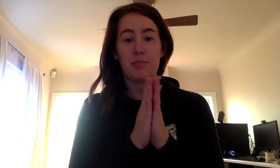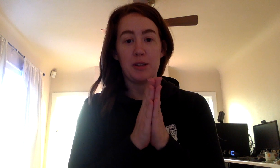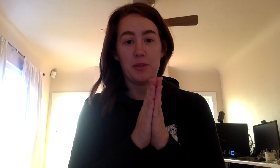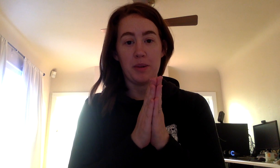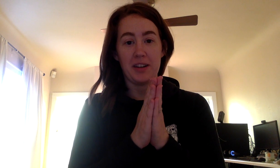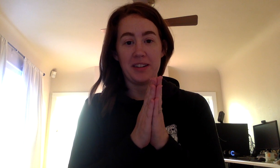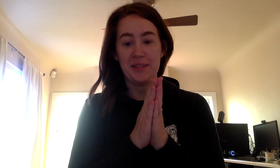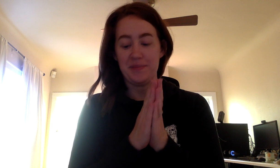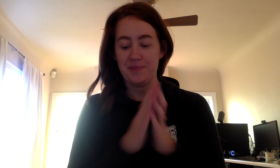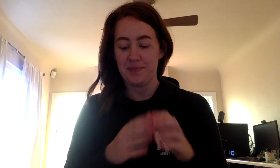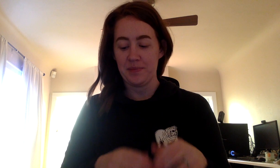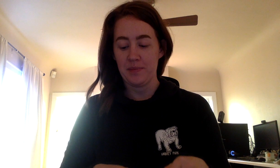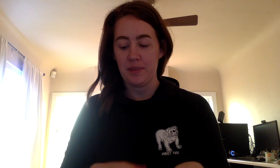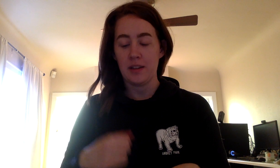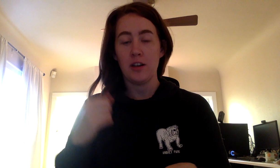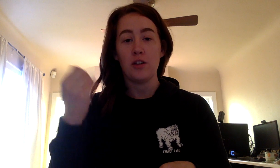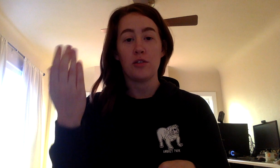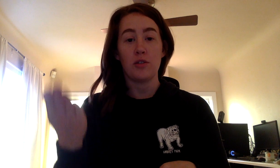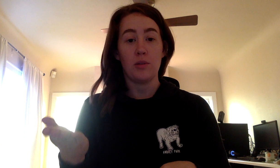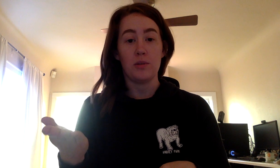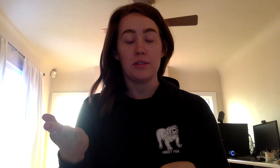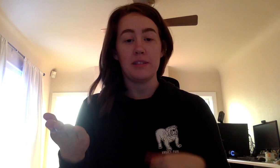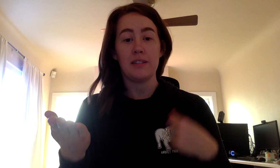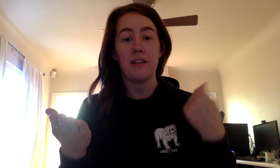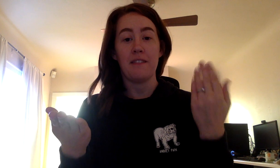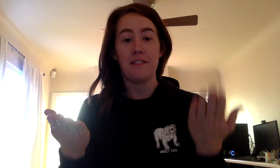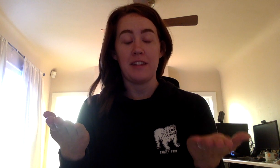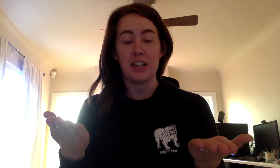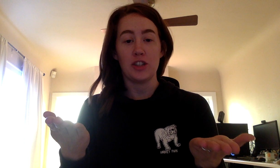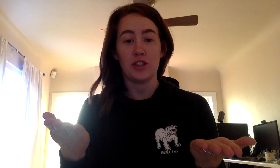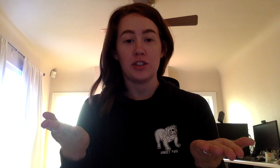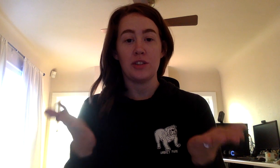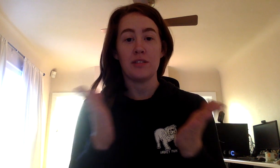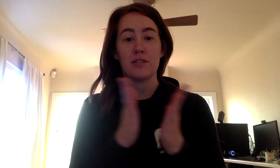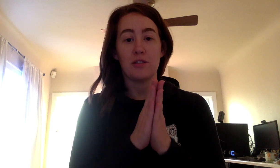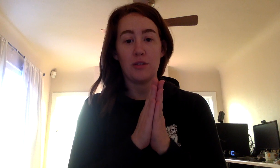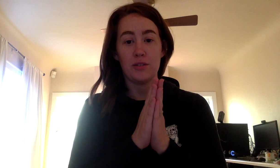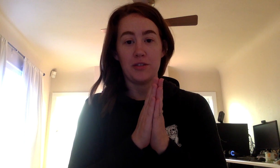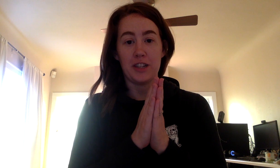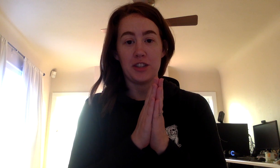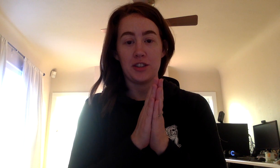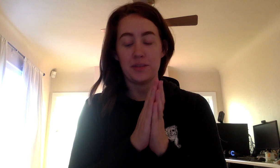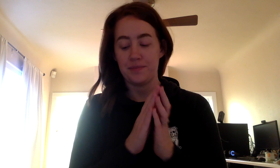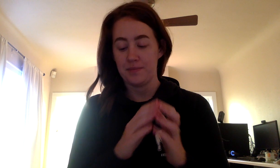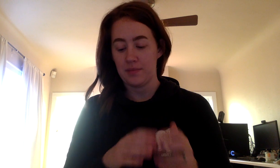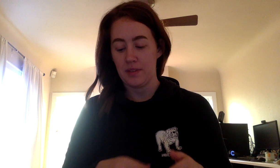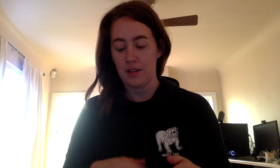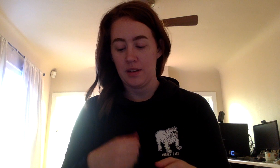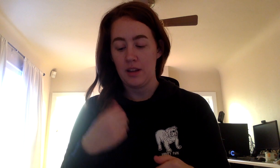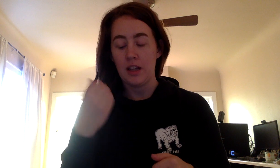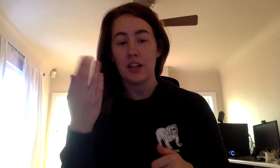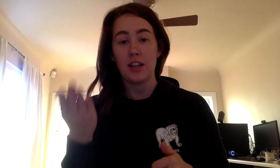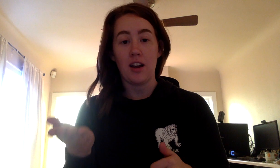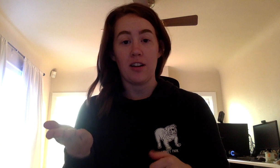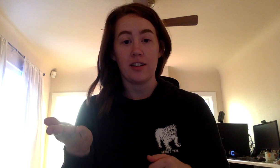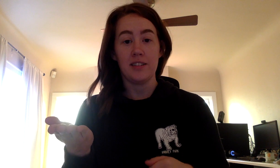bluebird. Gold, fish, goldfish. Yard,